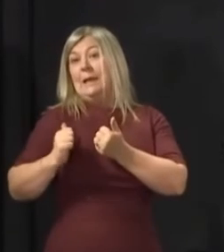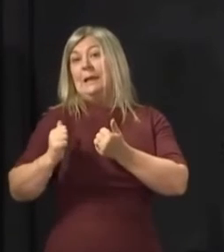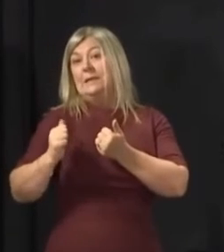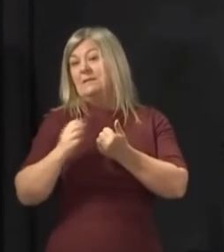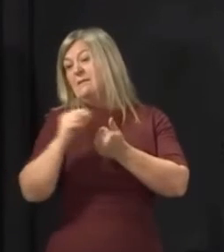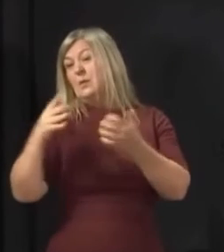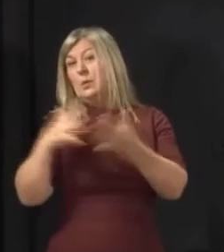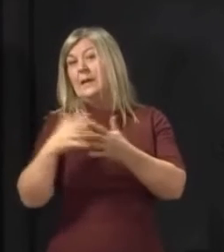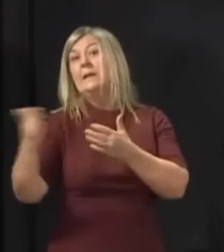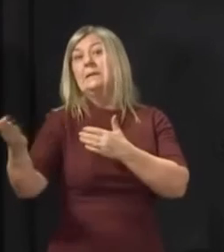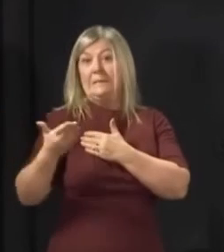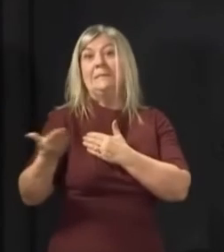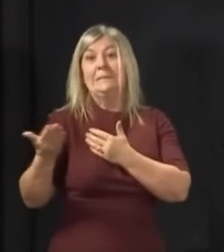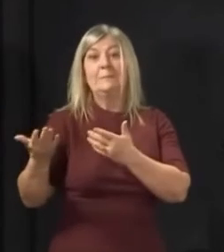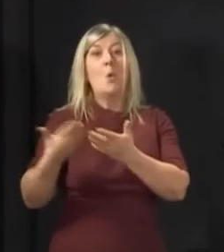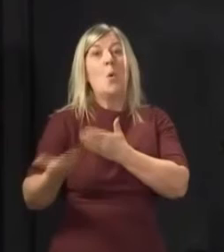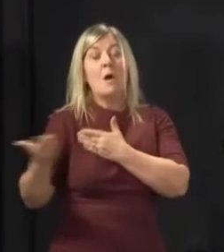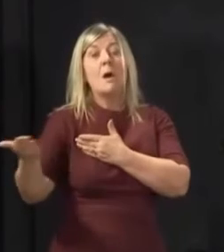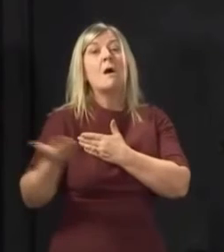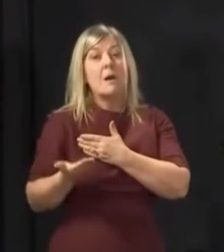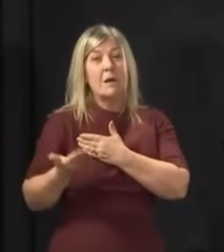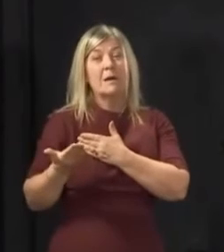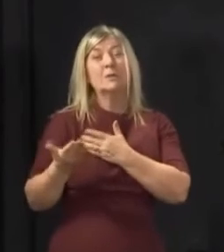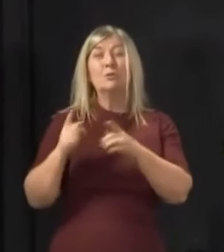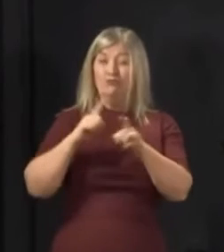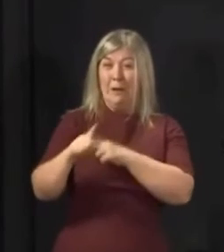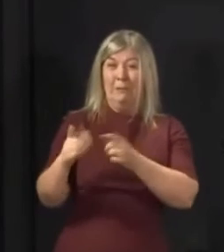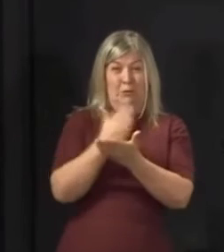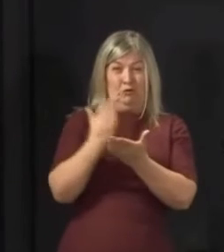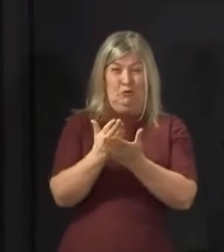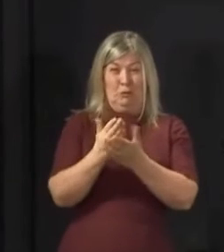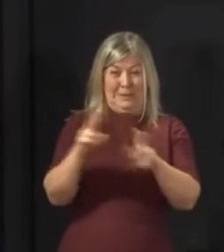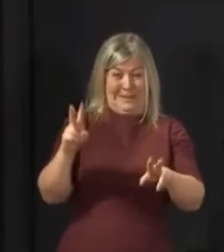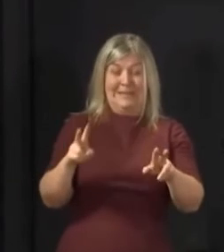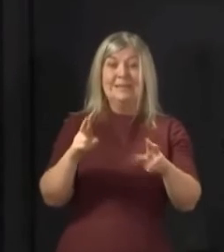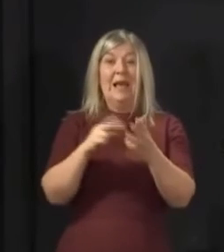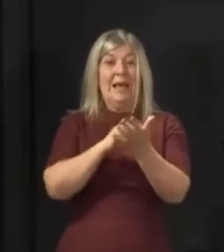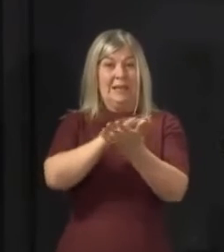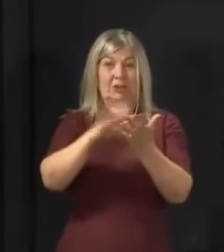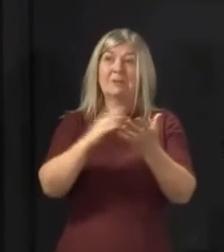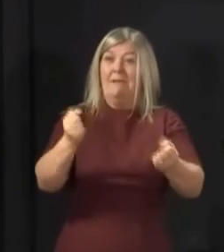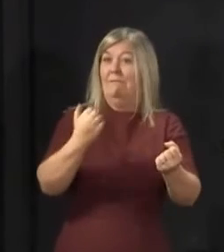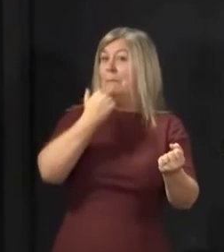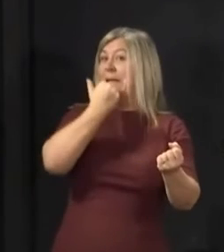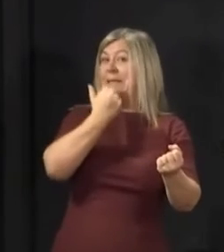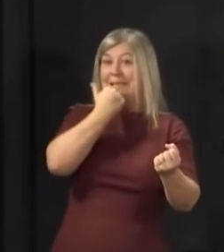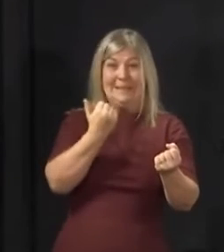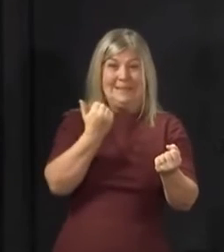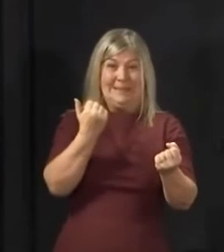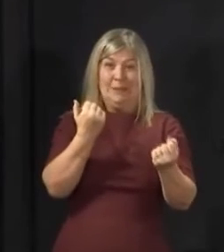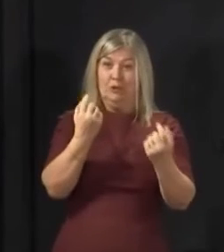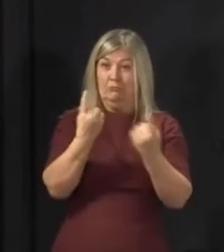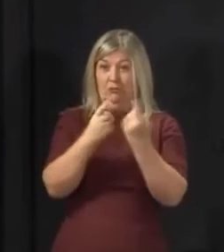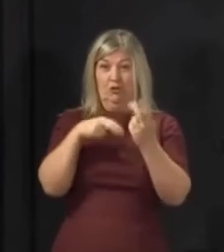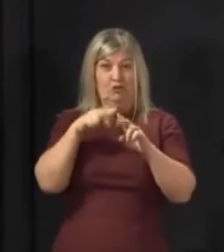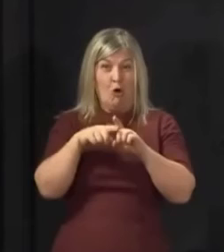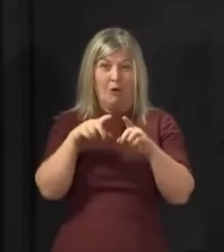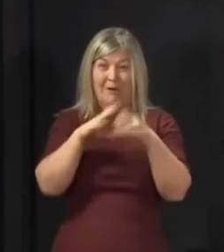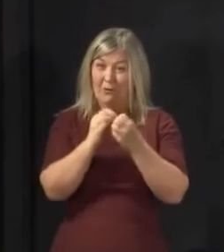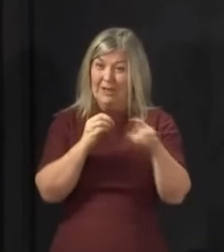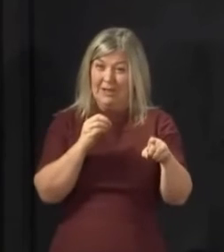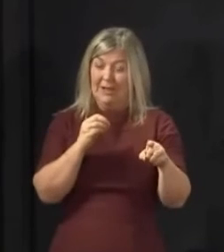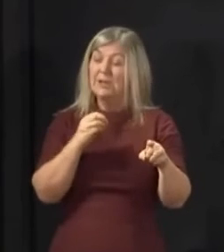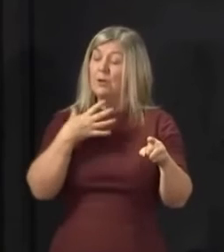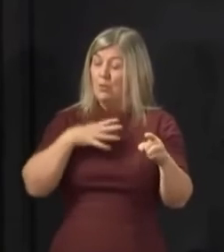make sure that the NHS has the supplies it needs. But all of this becomes a lot less stressful for